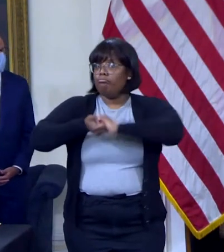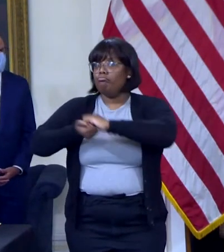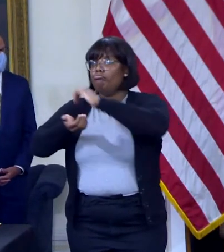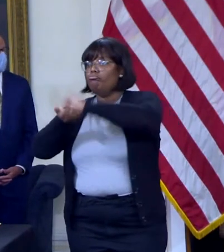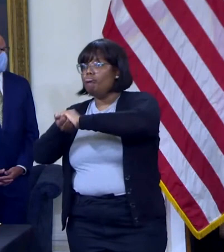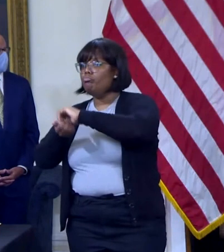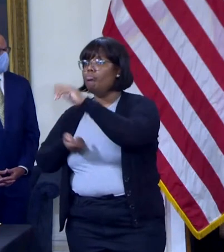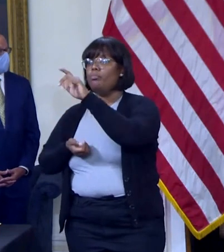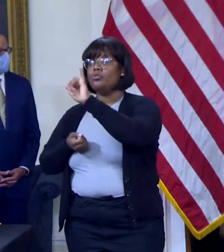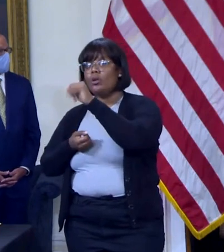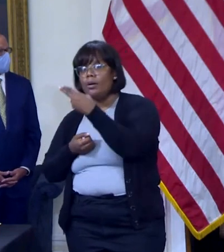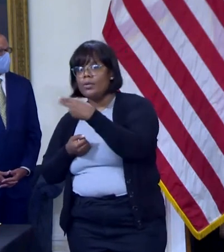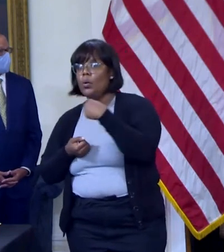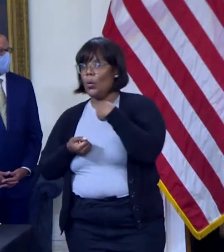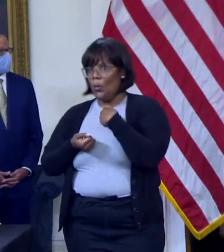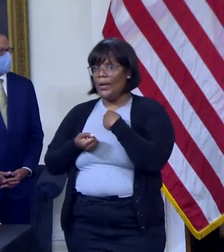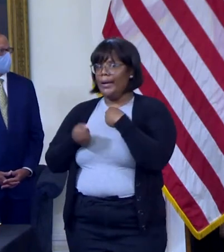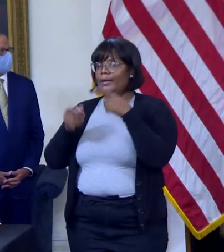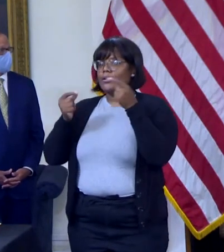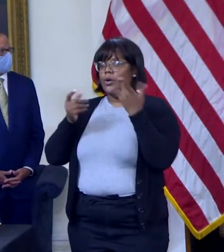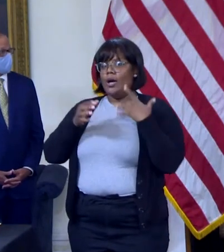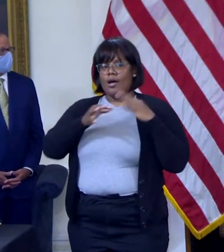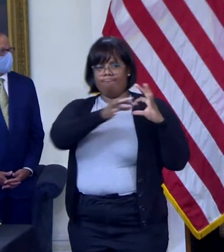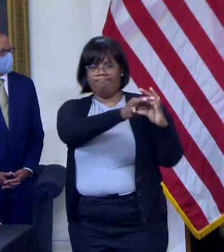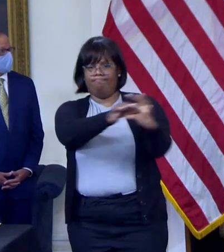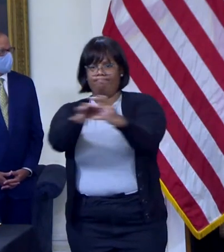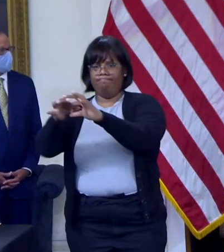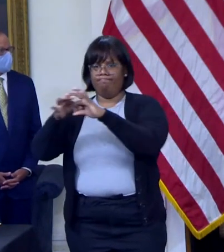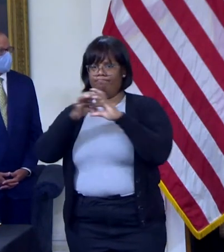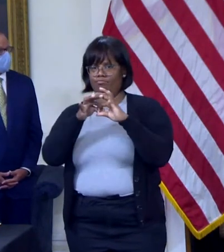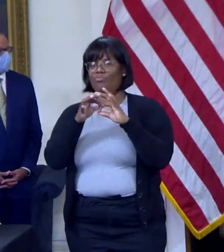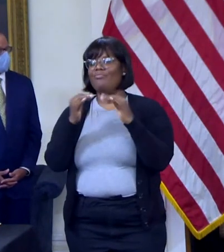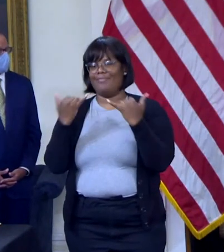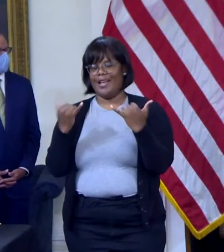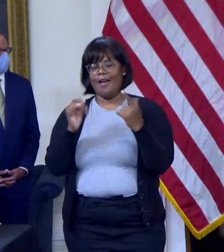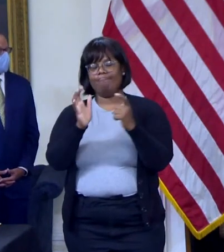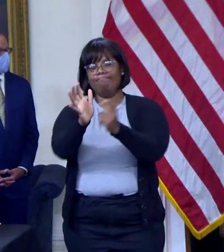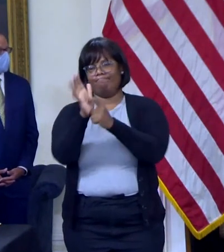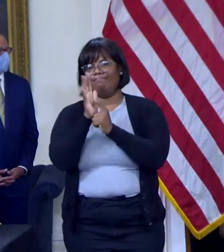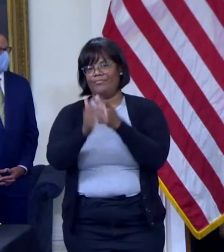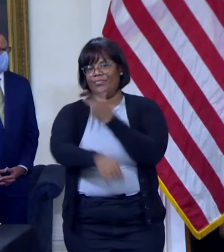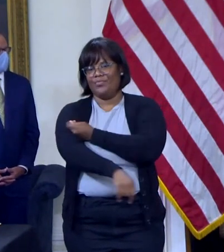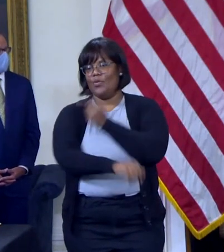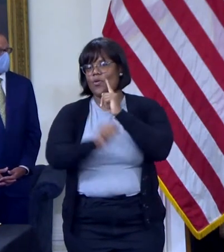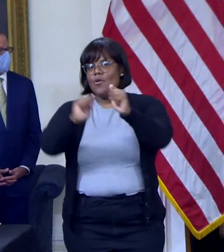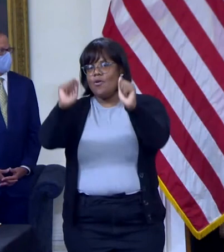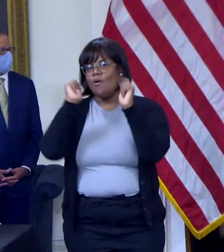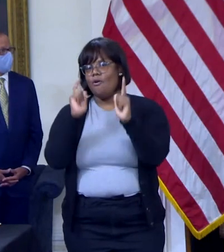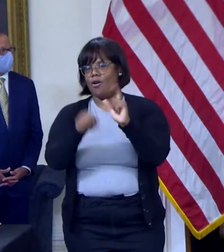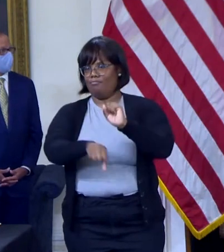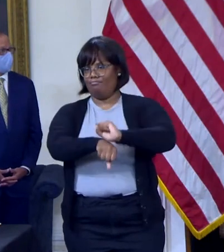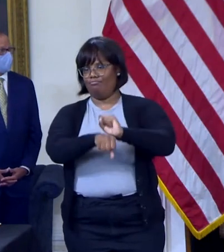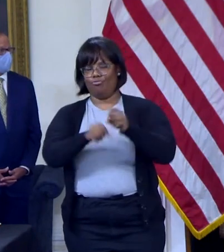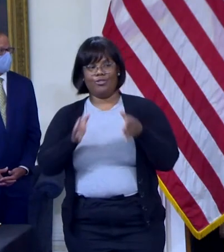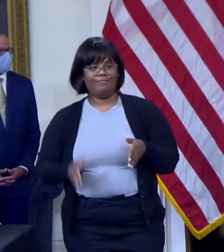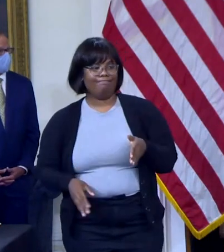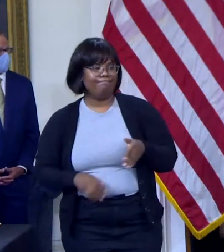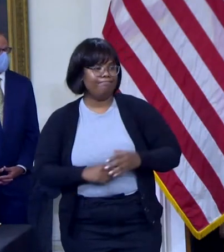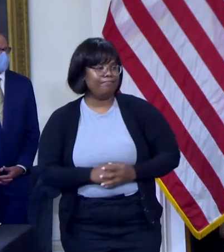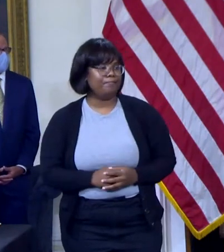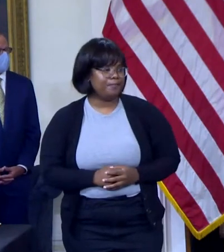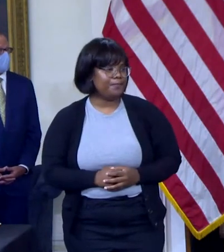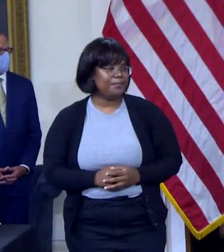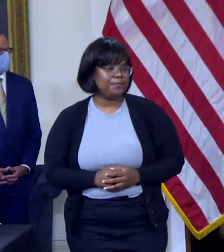that we together took the step of requiring vaccination for our workforce. We did so again, understanding